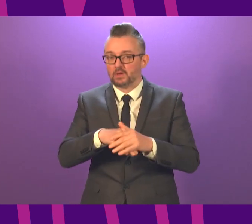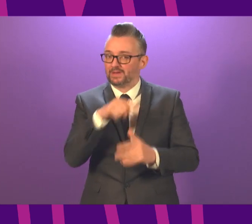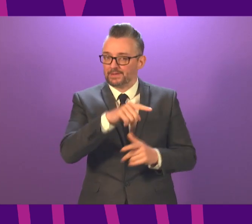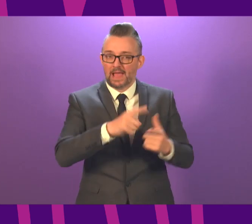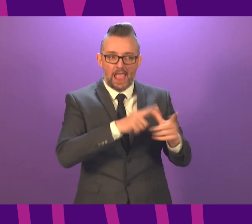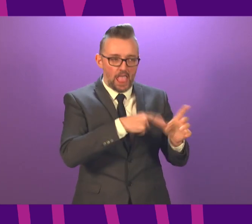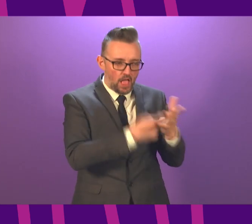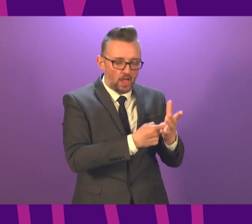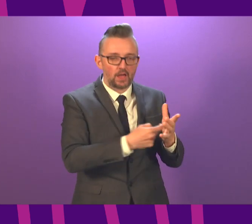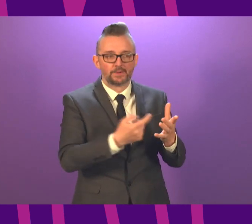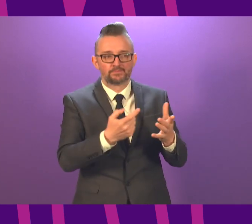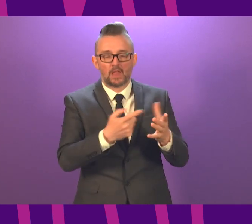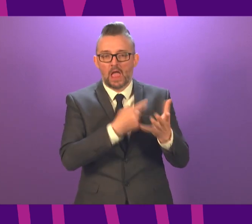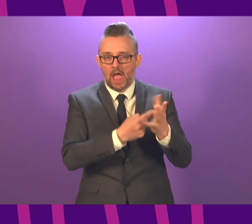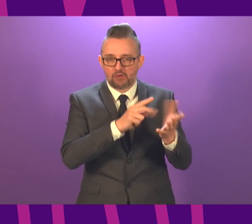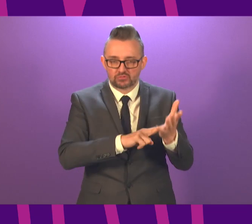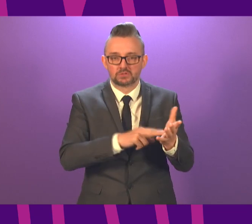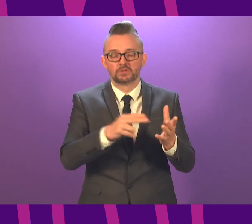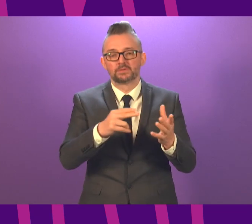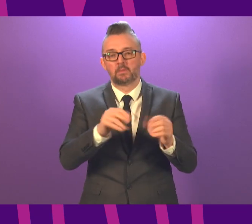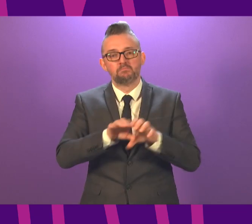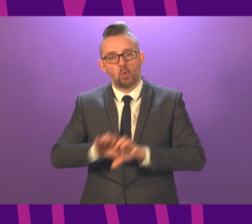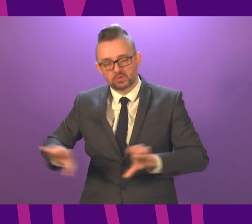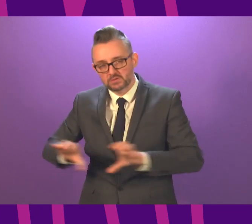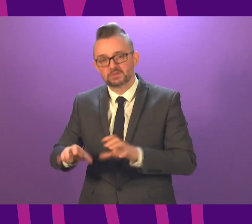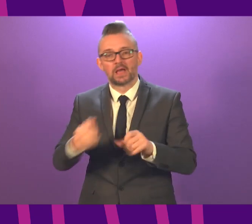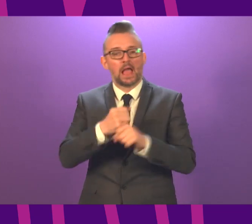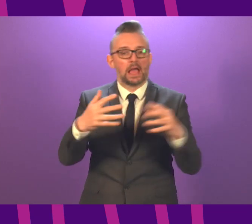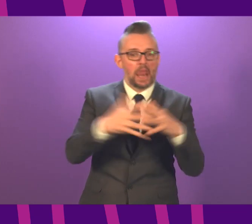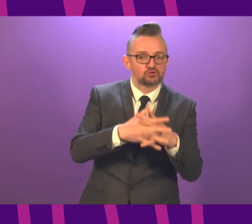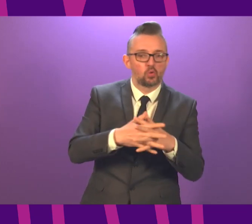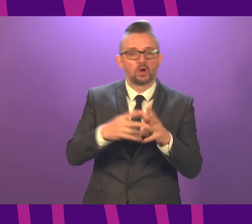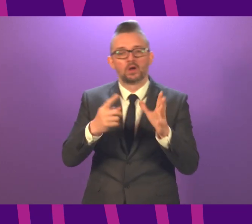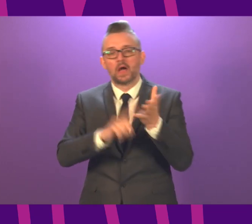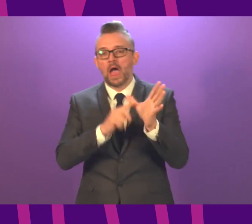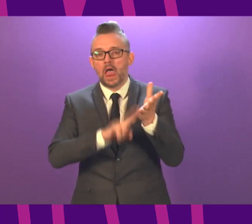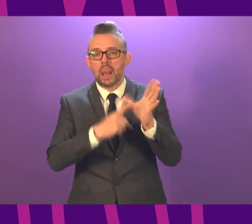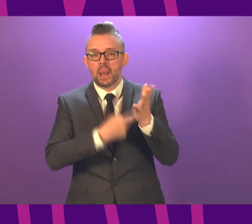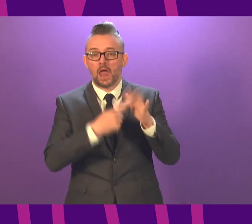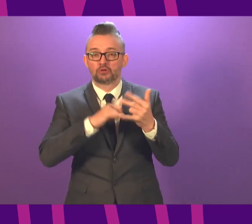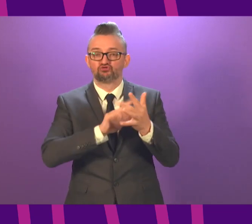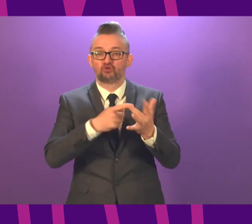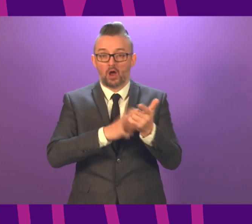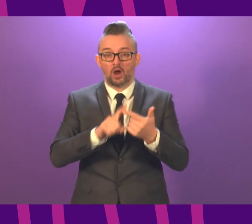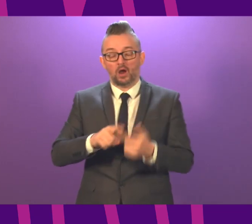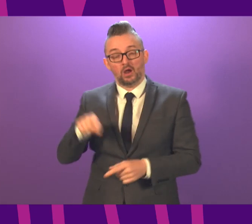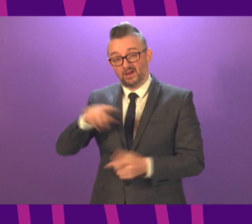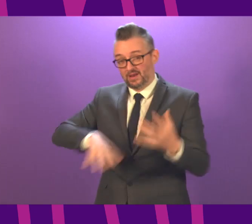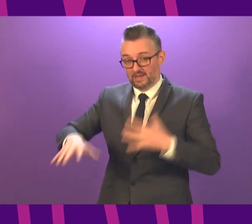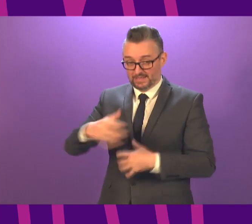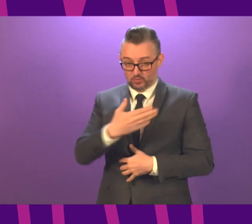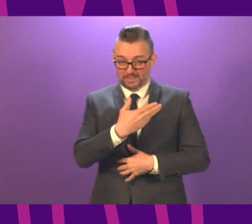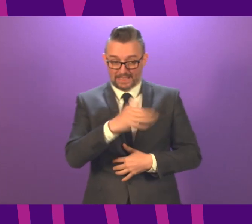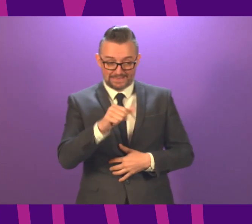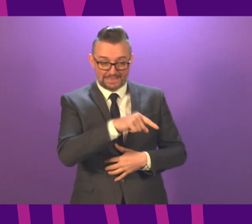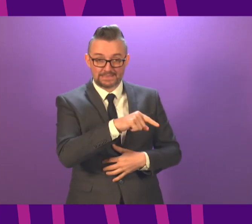Arran, Glasgow, borders and Lanarkshire. And that comes back to the need to make sure that we are not adding to that pressure. And the 96 per cent